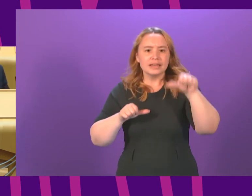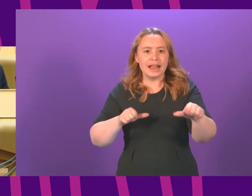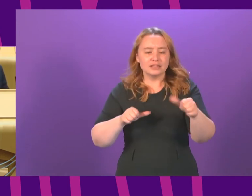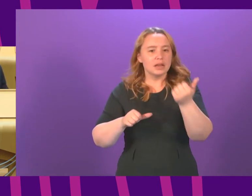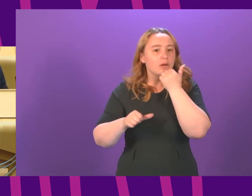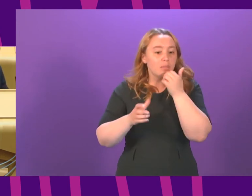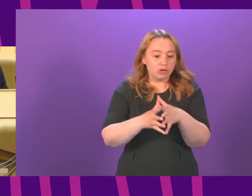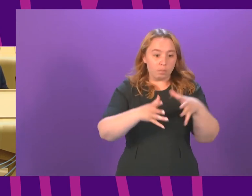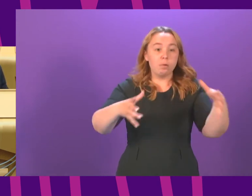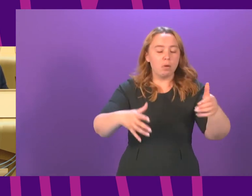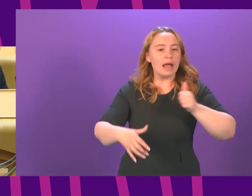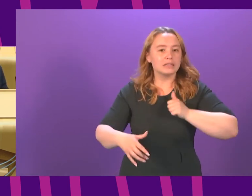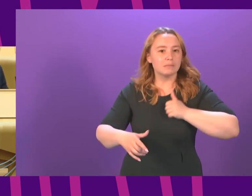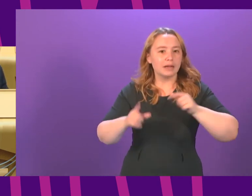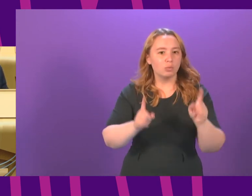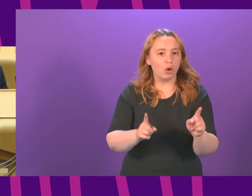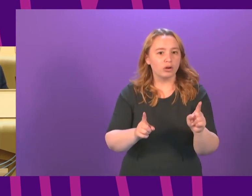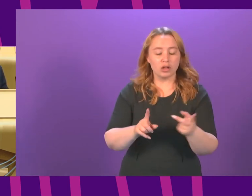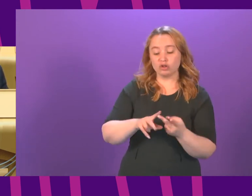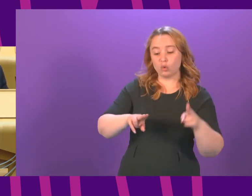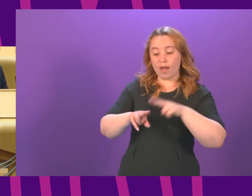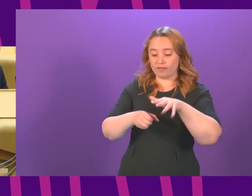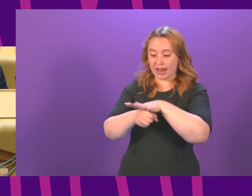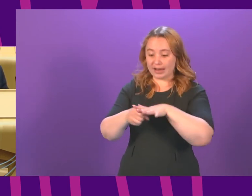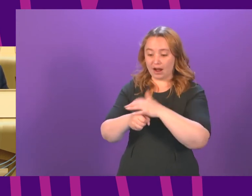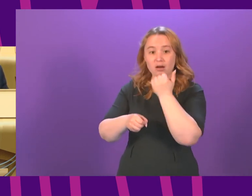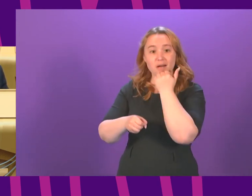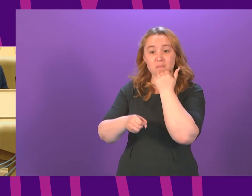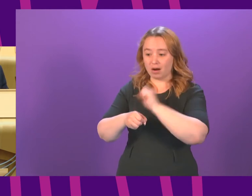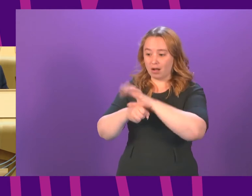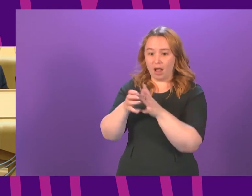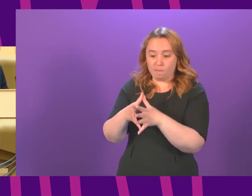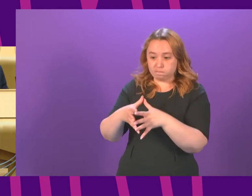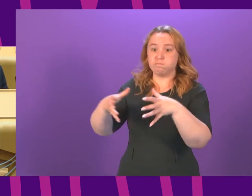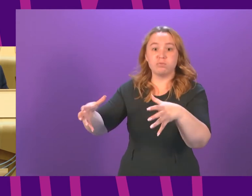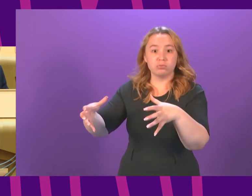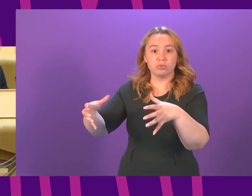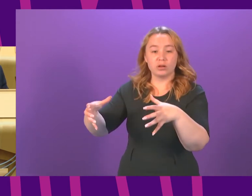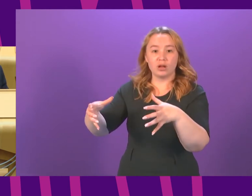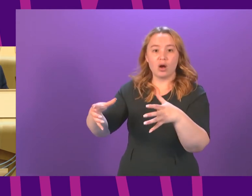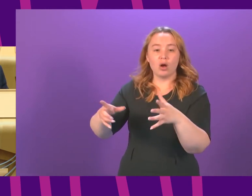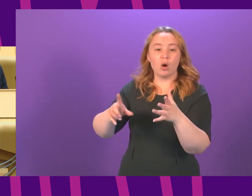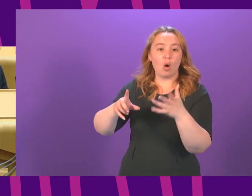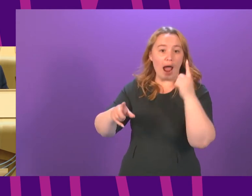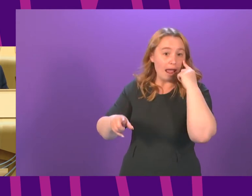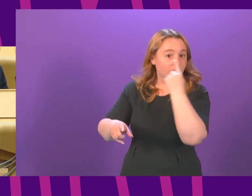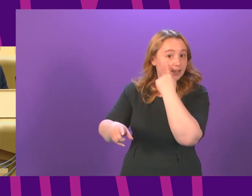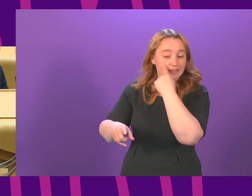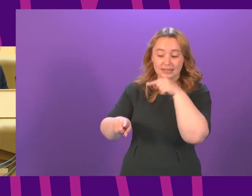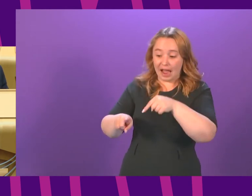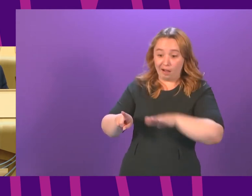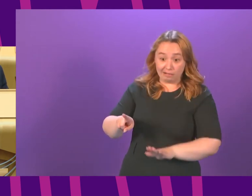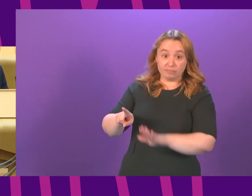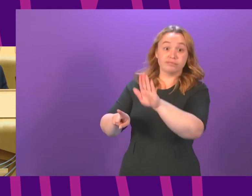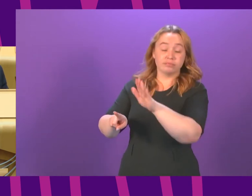when hot spot areas become hot spot areas but when there is any emerging evidence that that is the direction